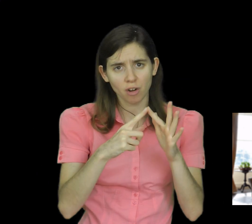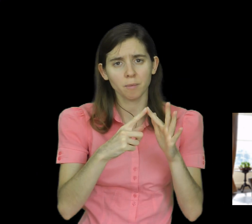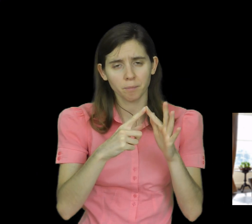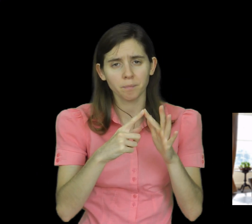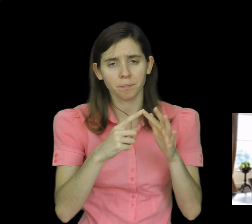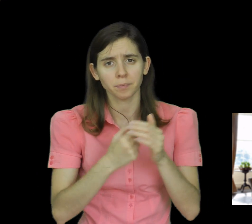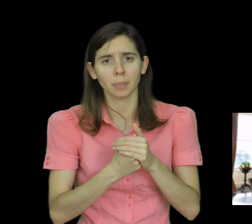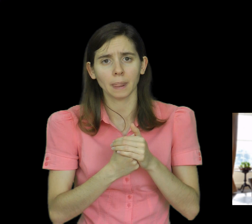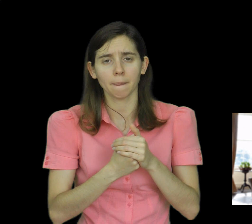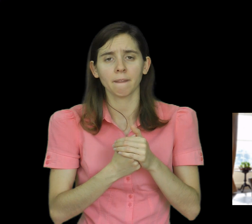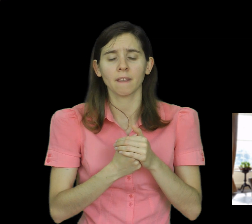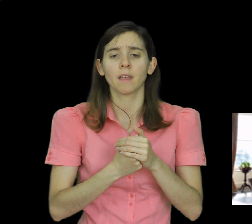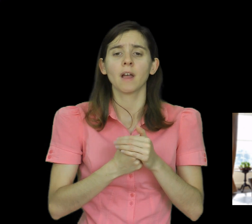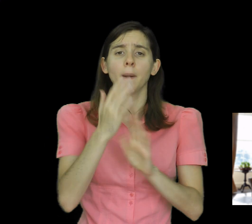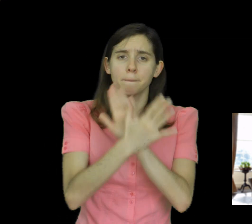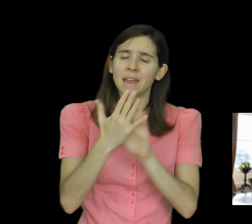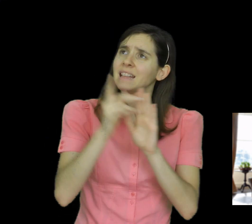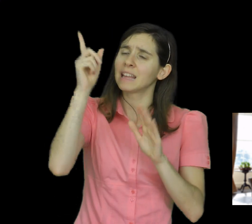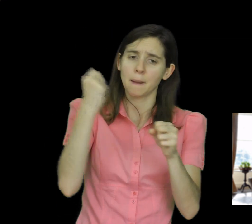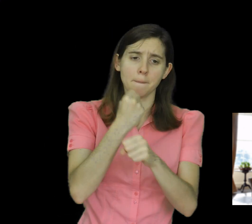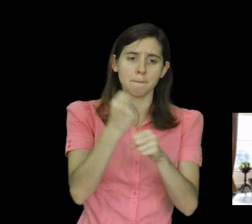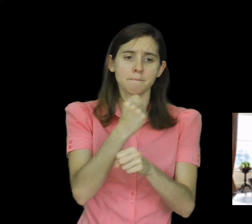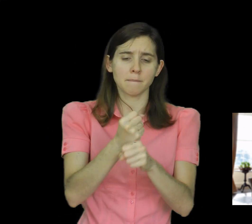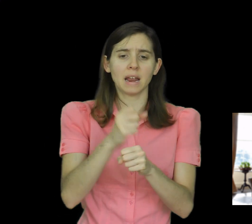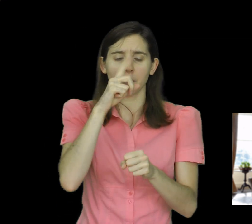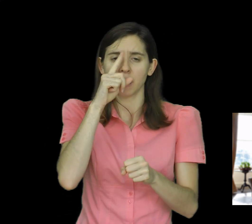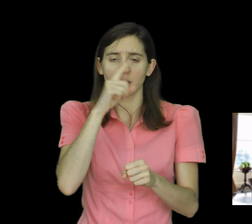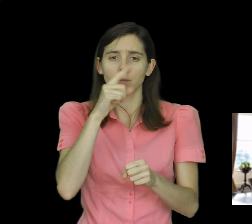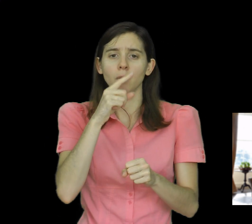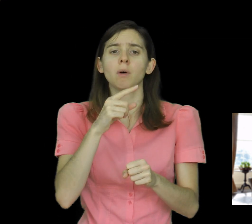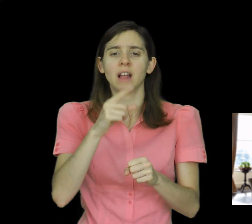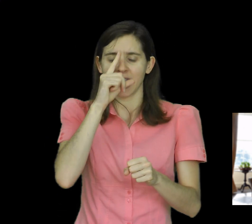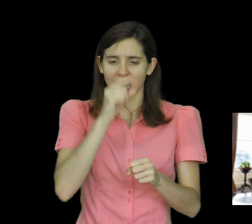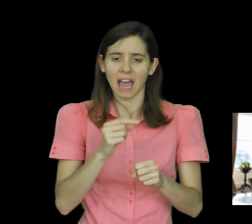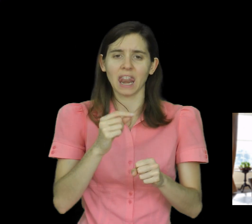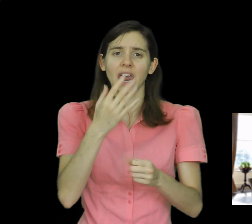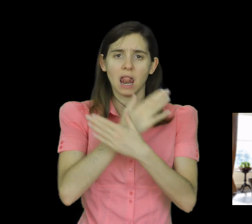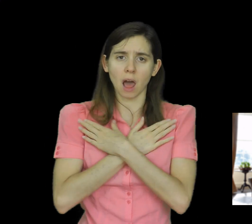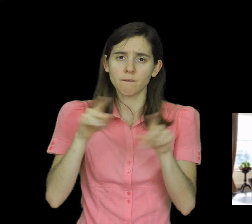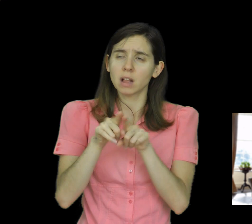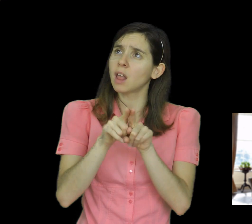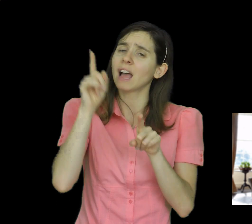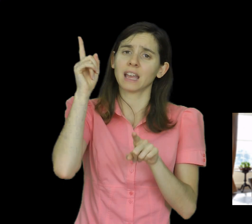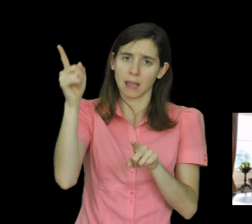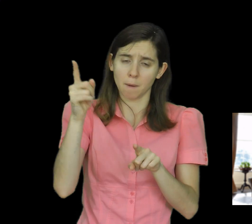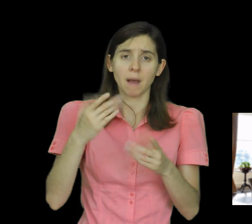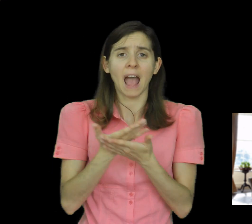verse 27. That is, God made humans with the capacity to love like God loves, by the exercise of free will.